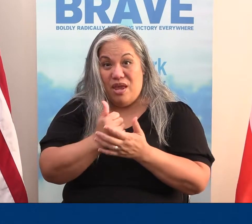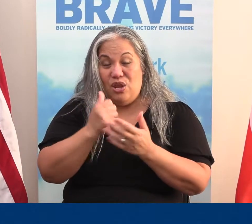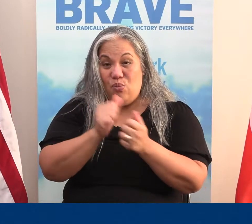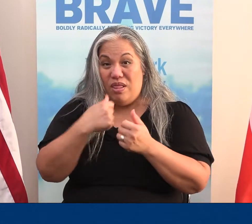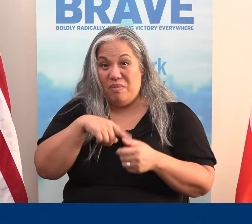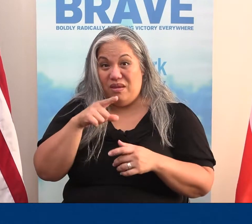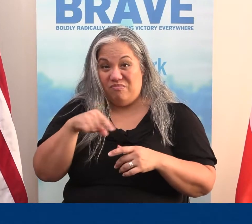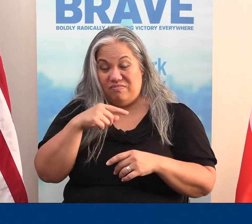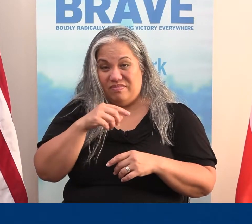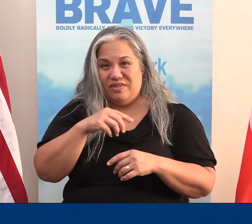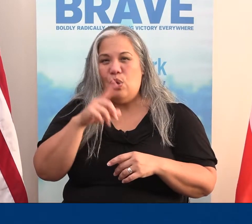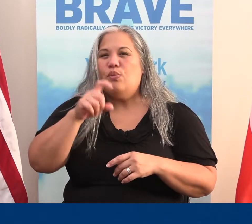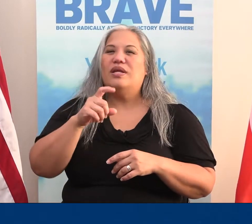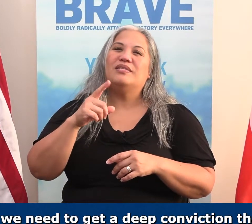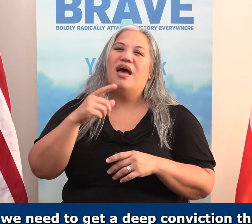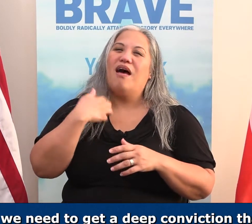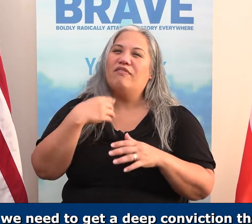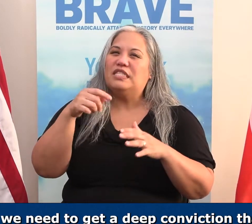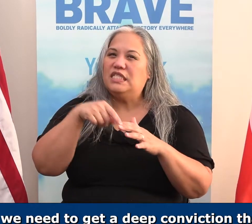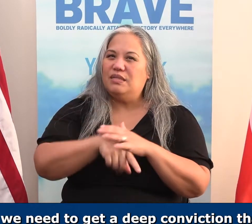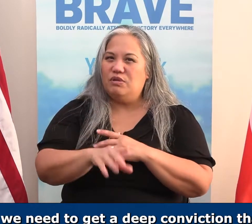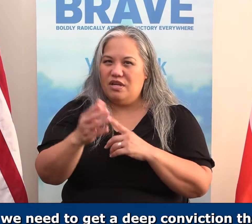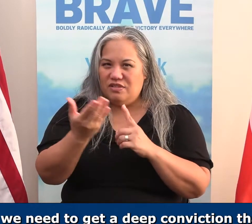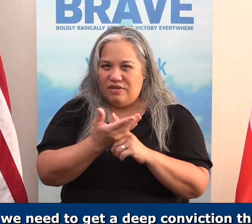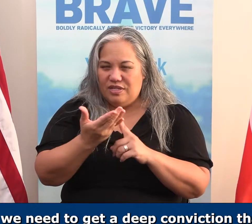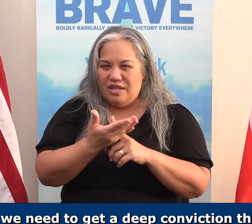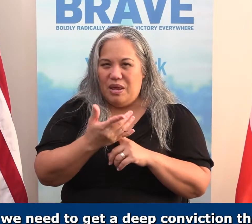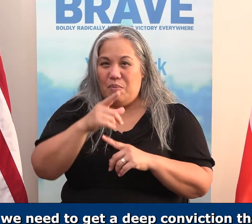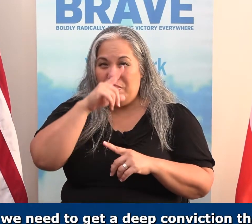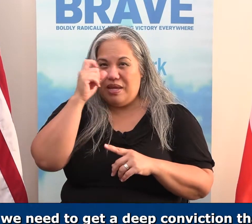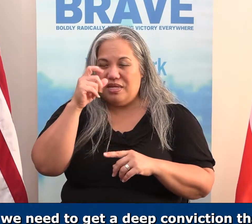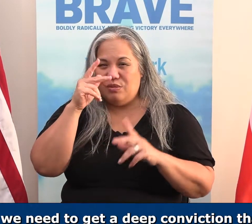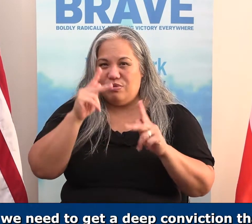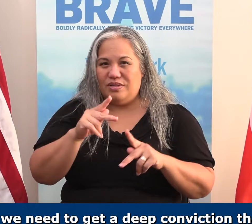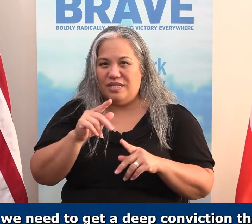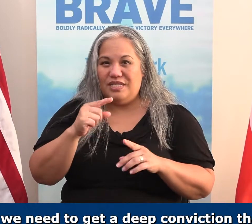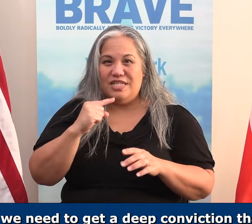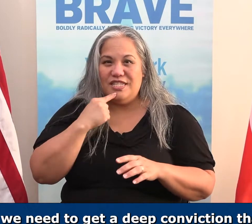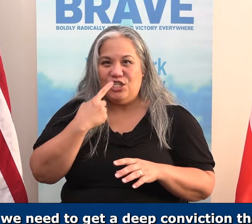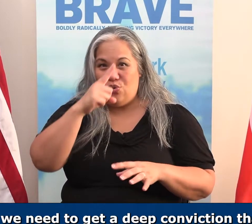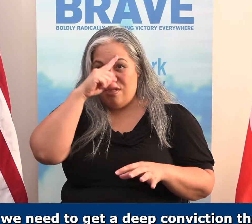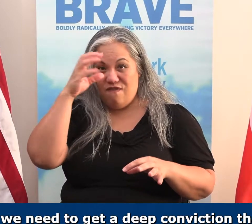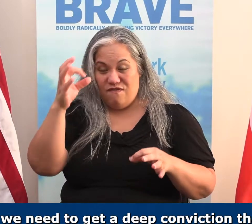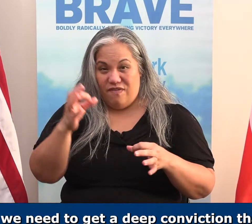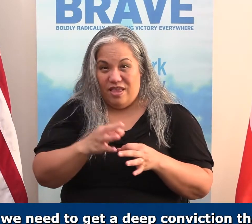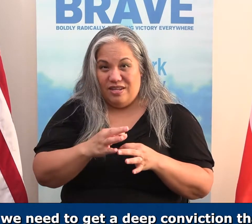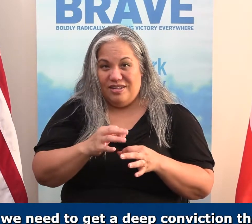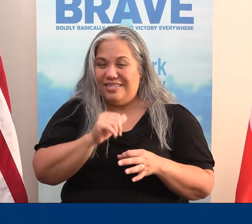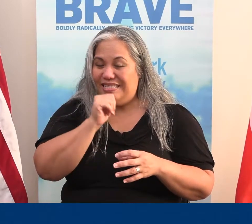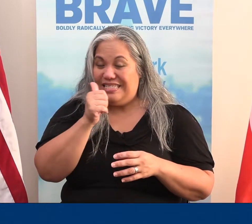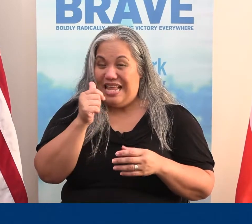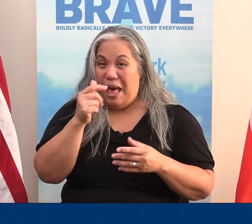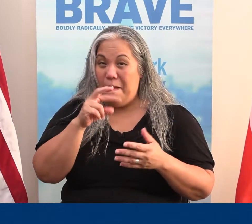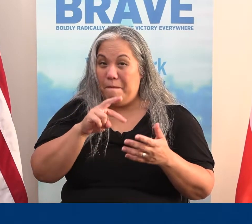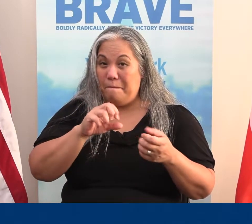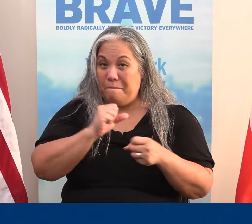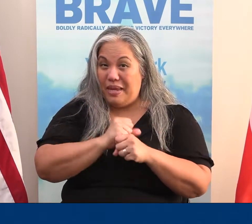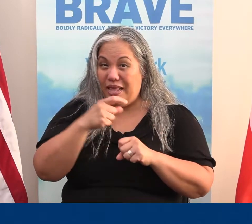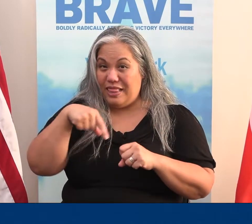me right here? So, we need to get a deep conviction that just because someone's sincere in their faith does not make